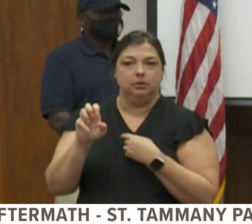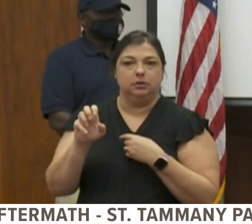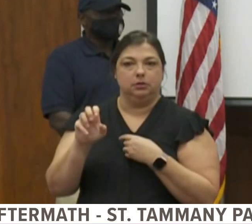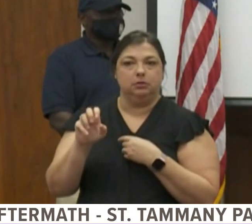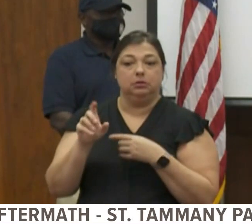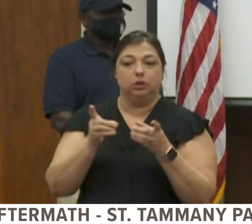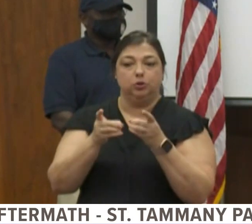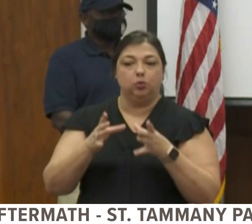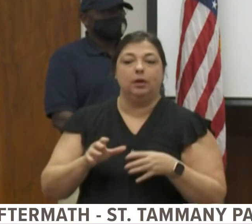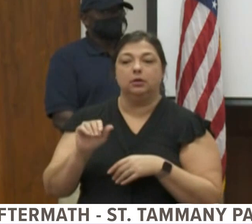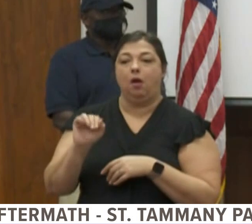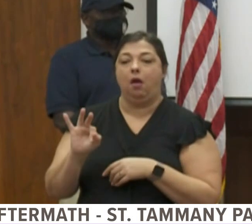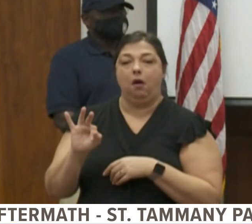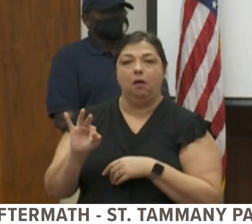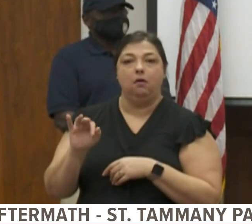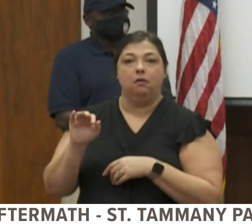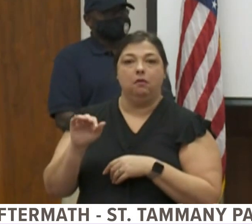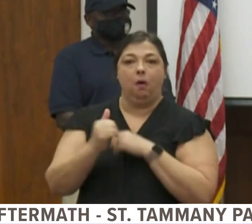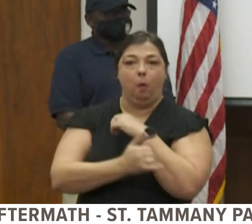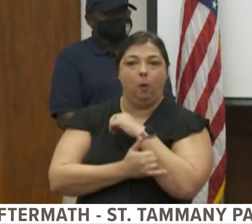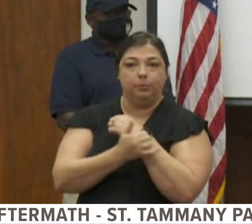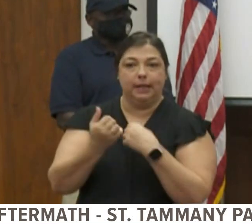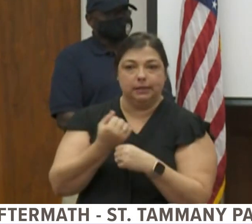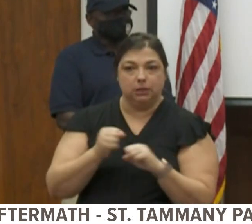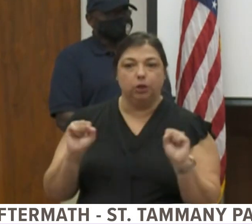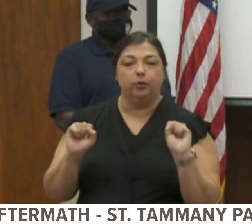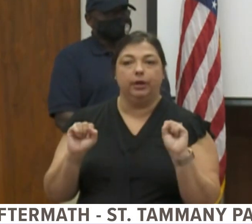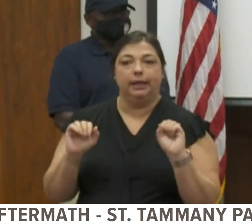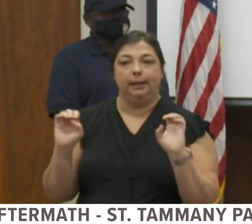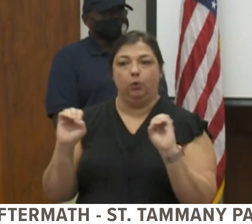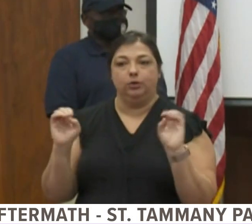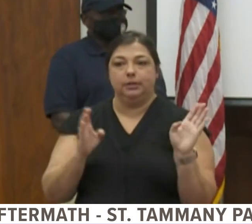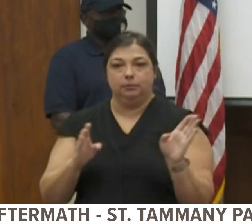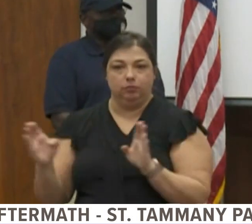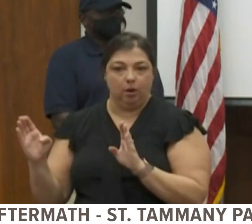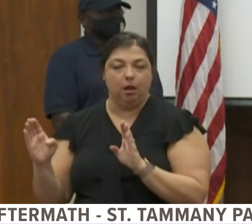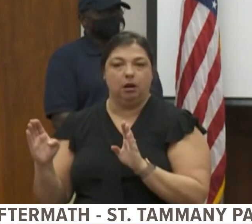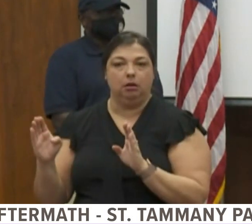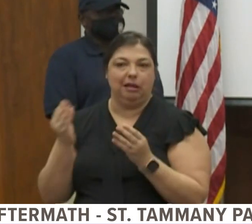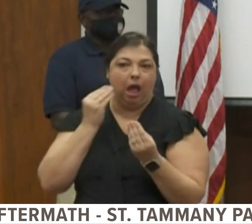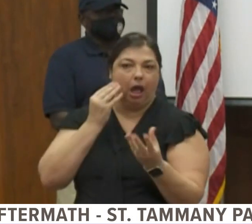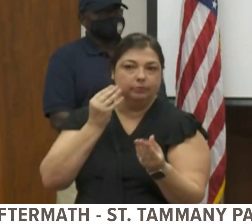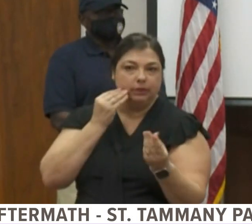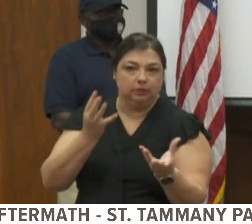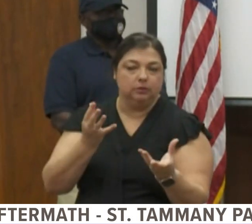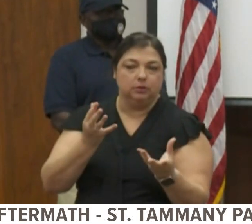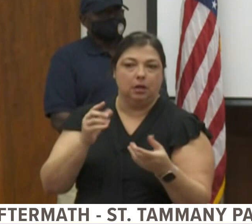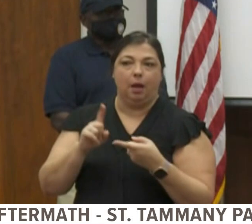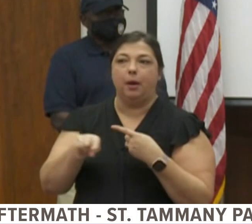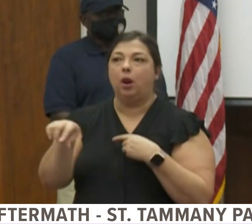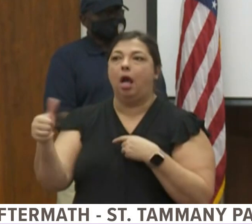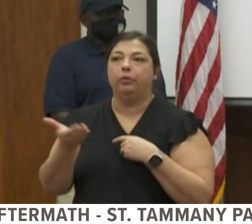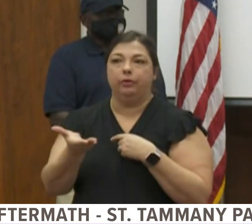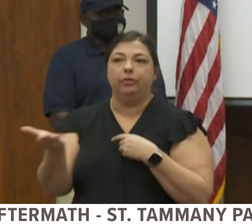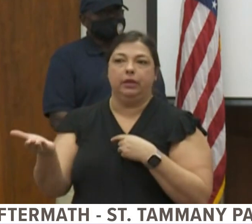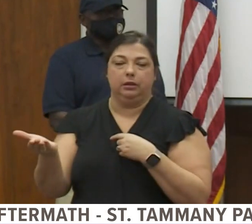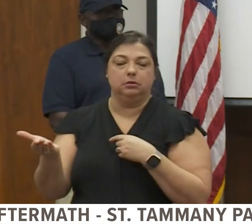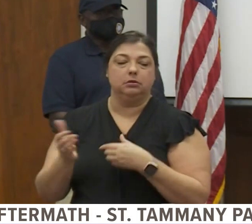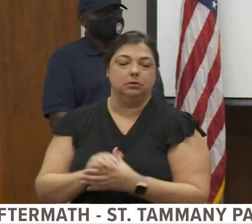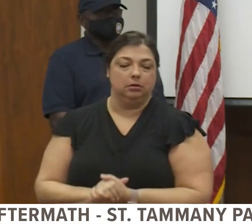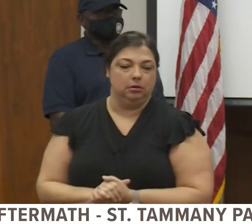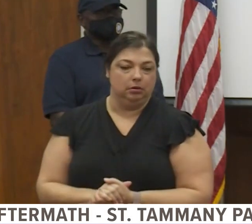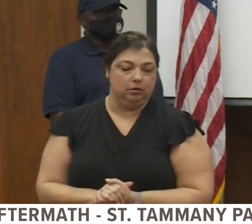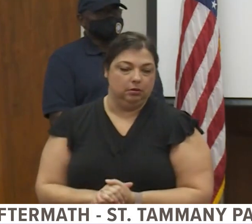of Homeland Security and Emergency Preparedness, gives us an update on some of the other needs that are being provided to our citizens.